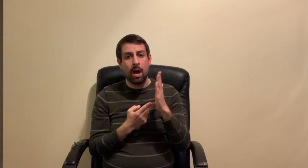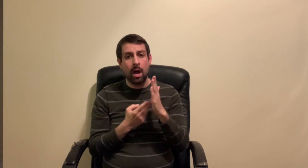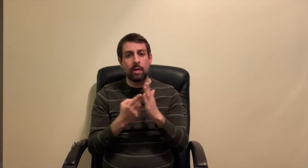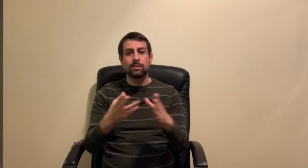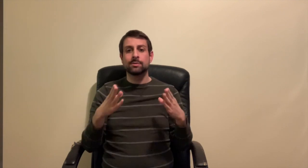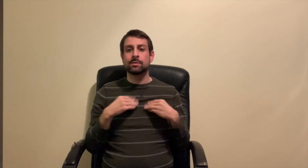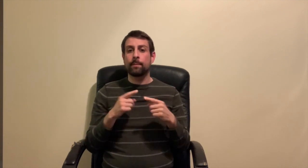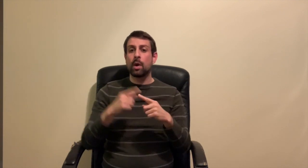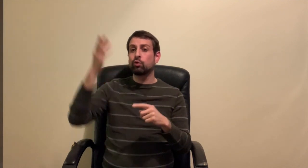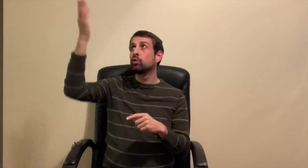him.